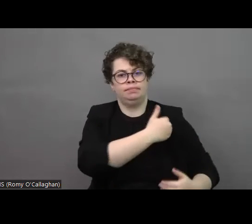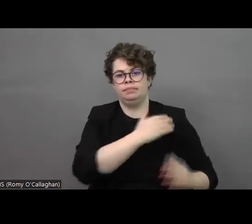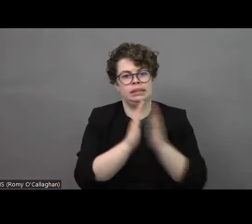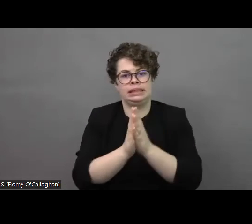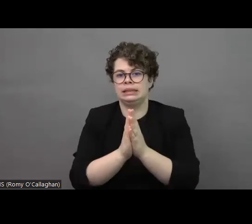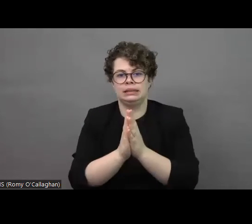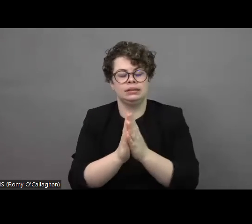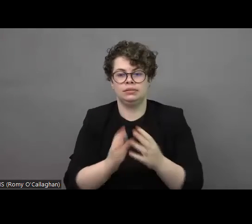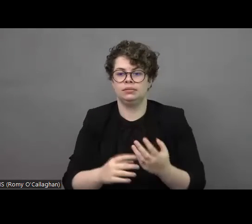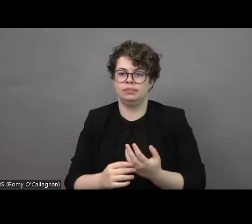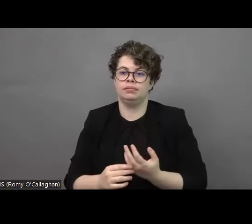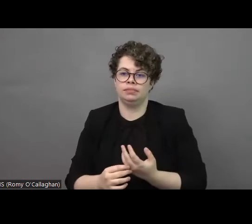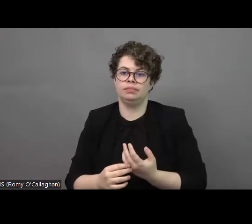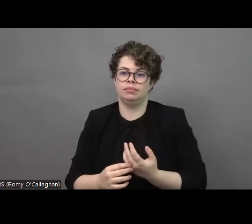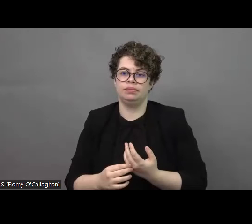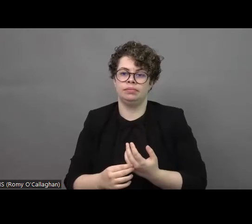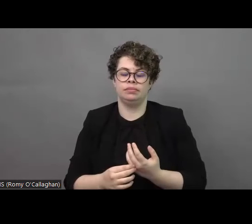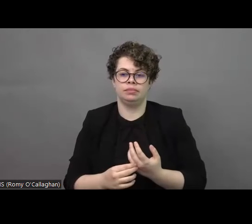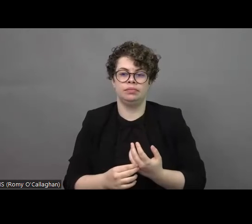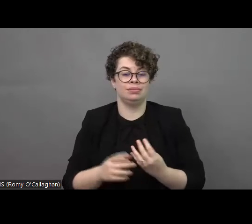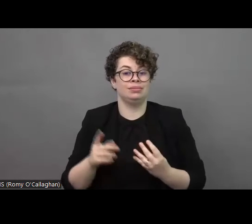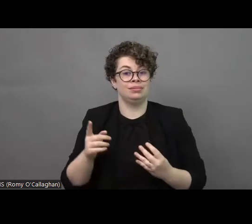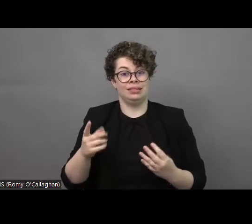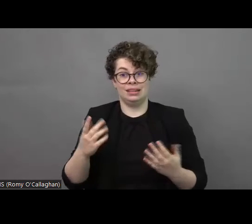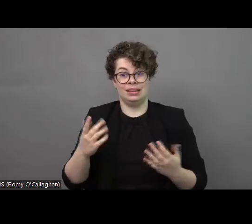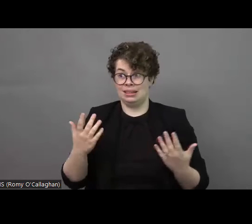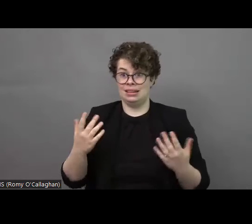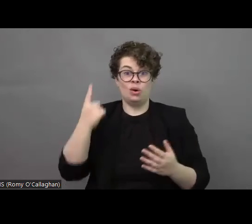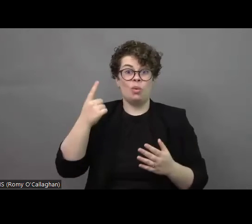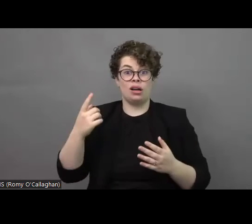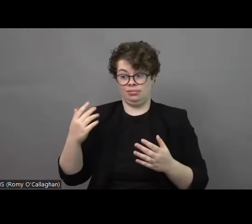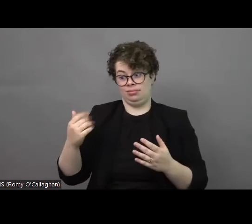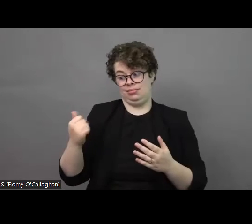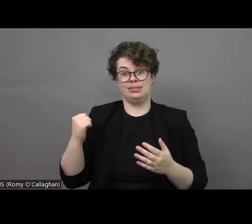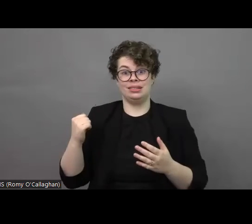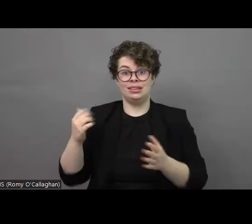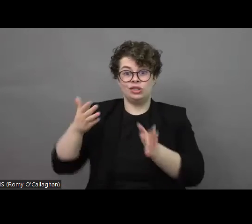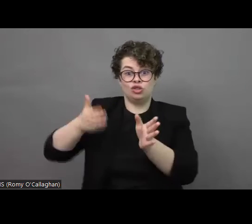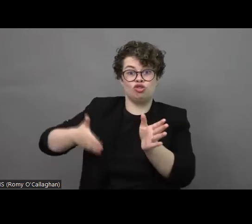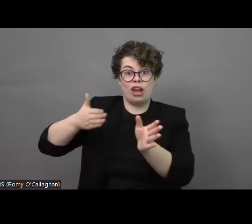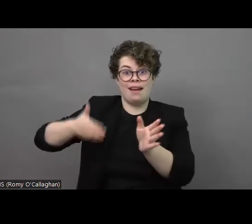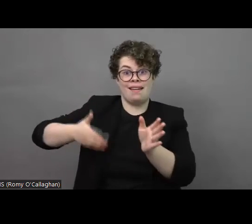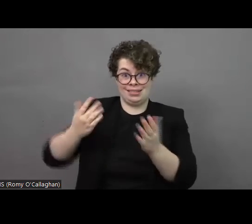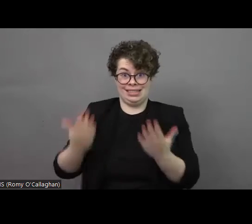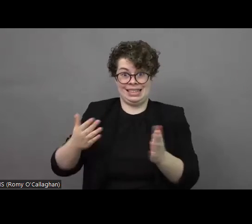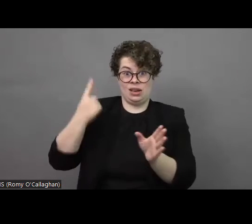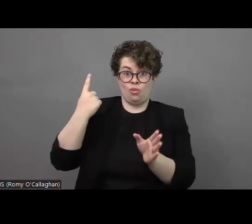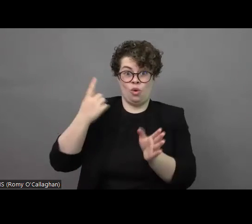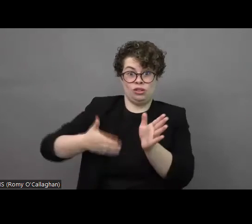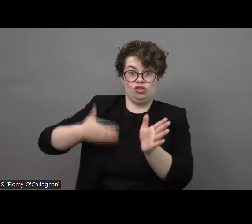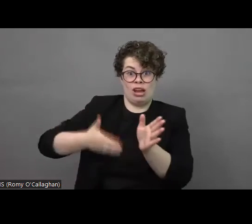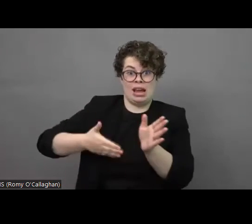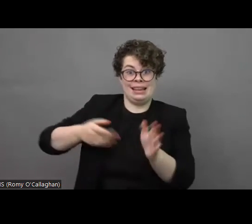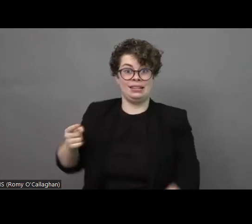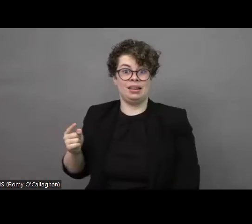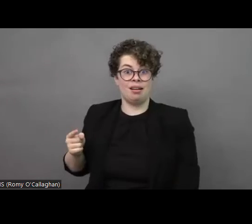that train with more than 200 people with disabilities is coming to leave and we are sitting and